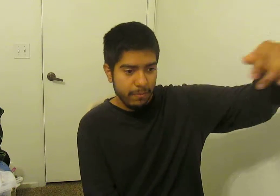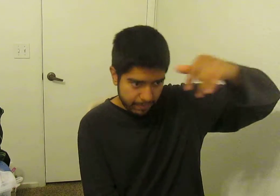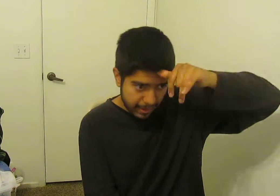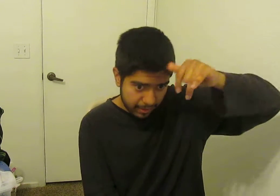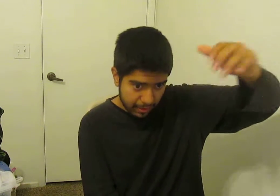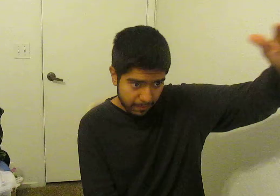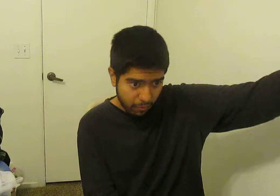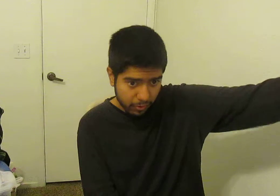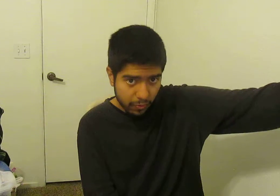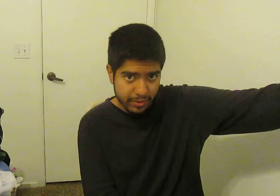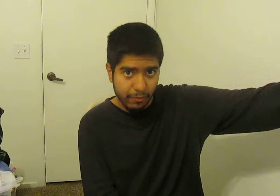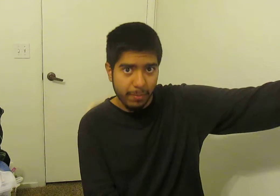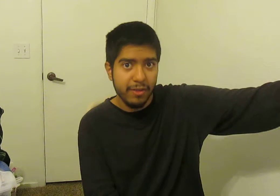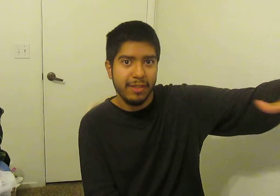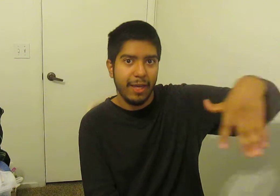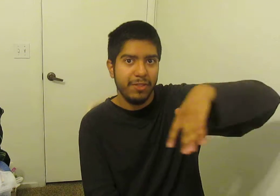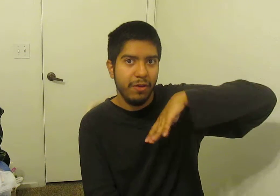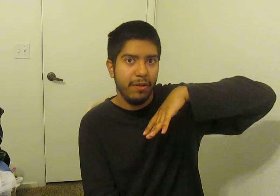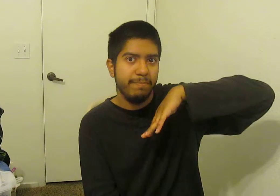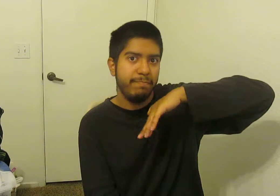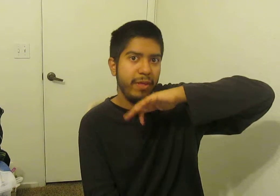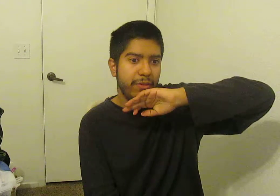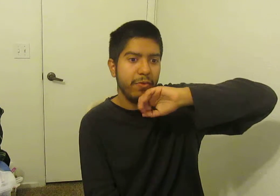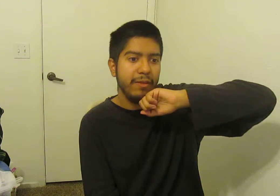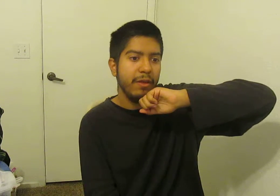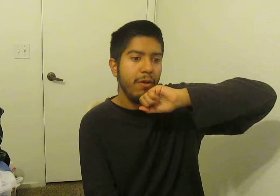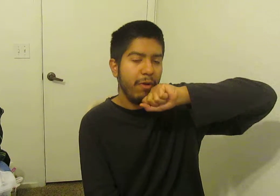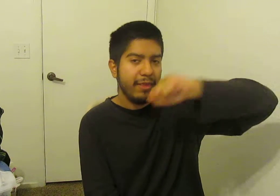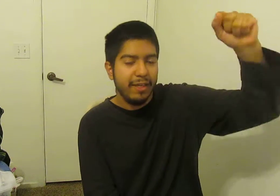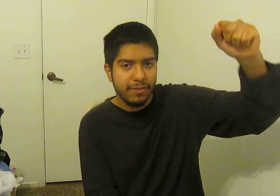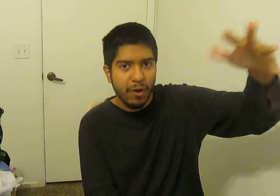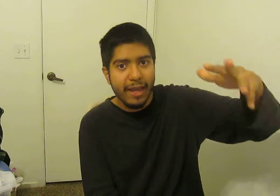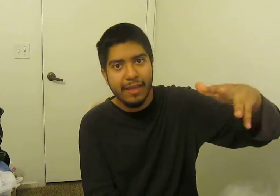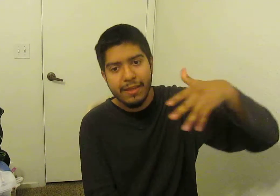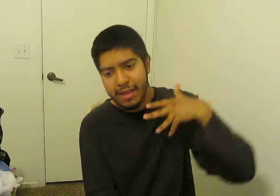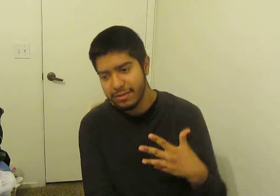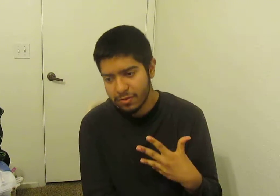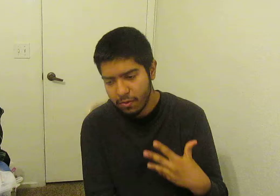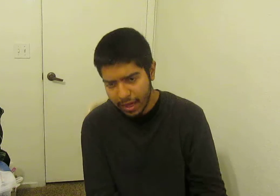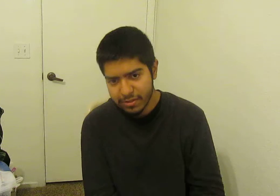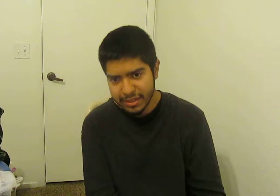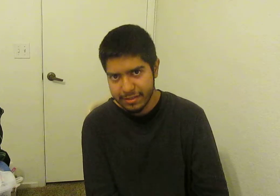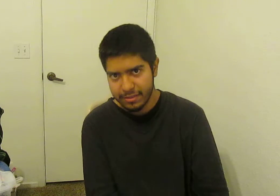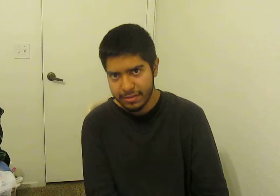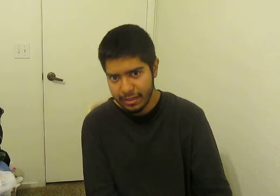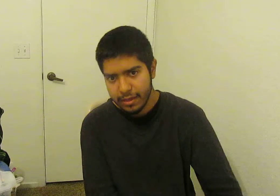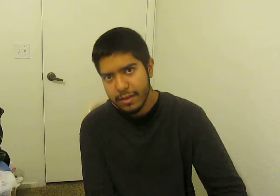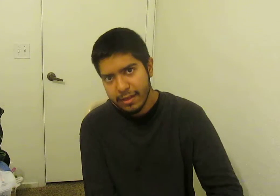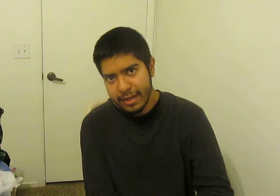about a lot more ghouls. And then when Amon's like, I'm still going to be doing what I think is right as his goal, that was nice to see. Getting